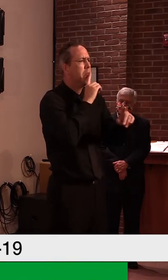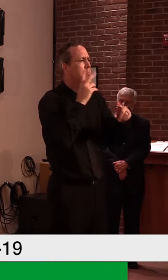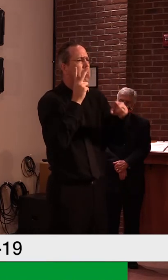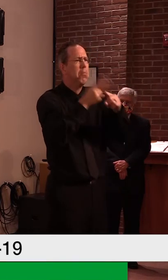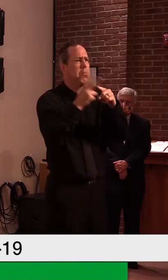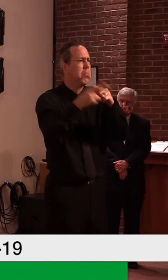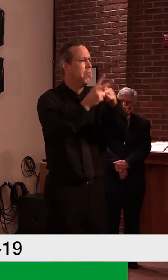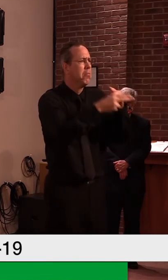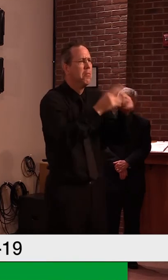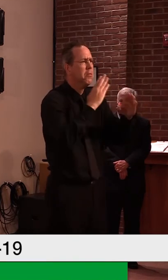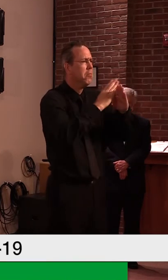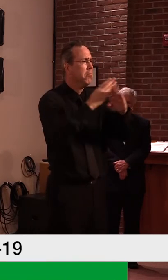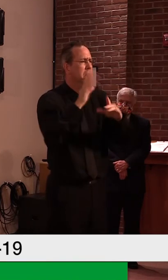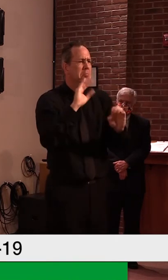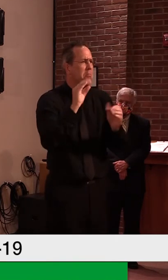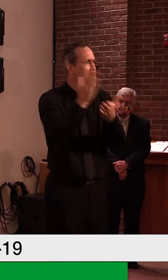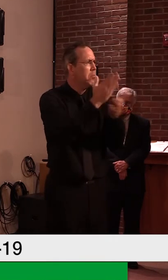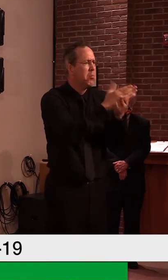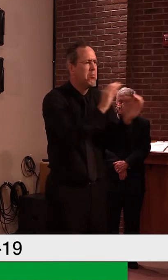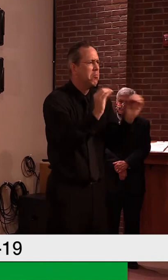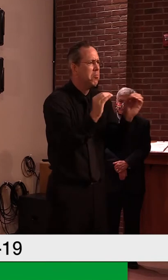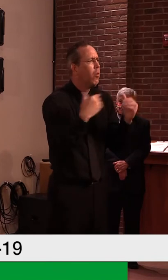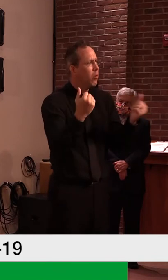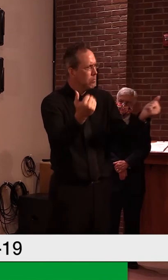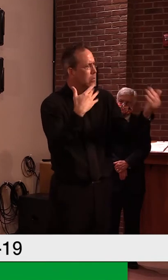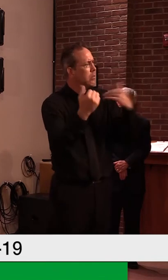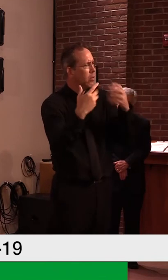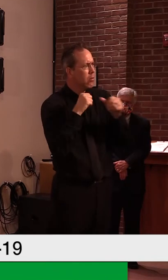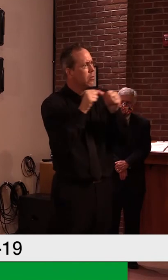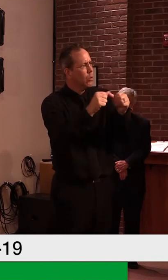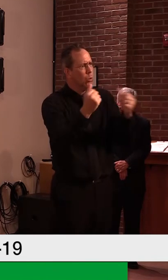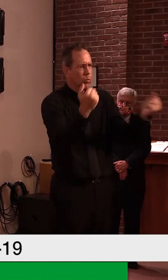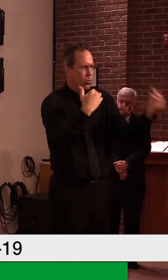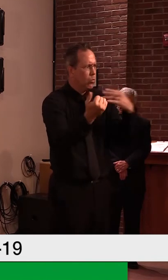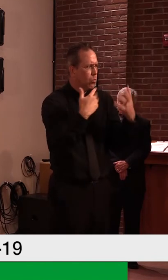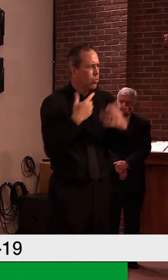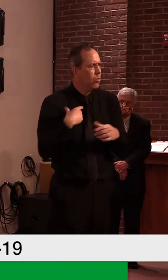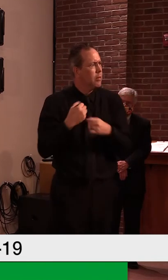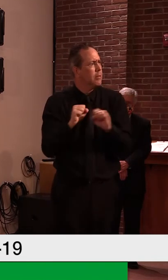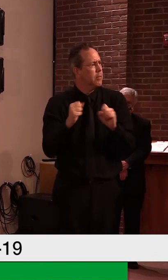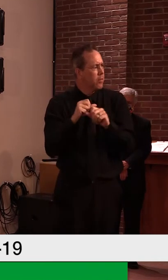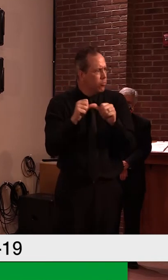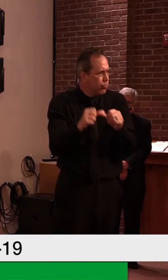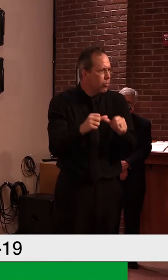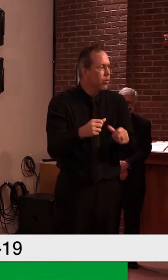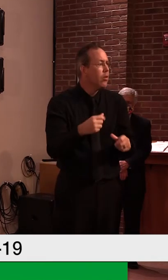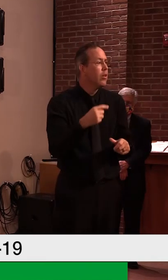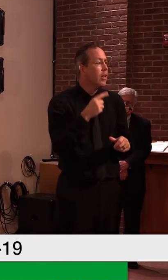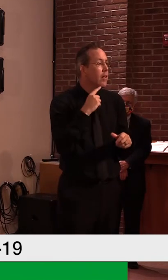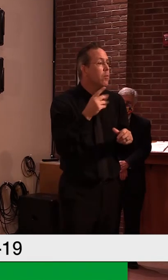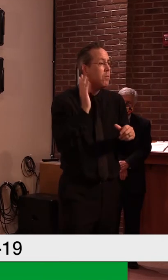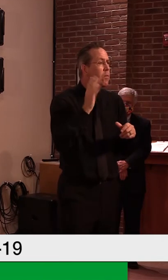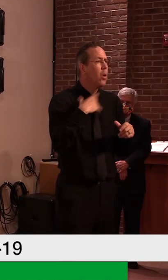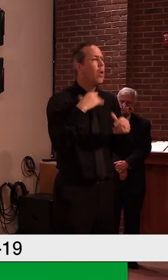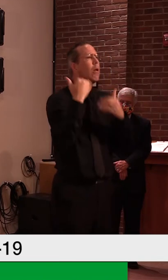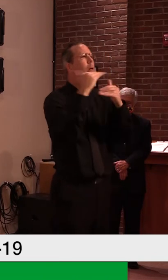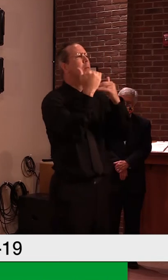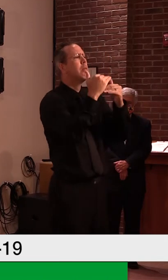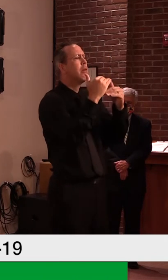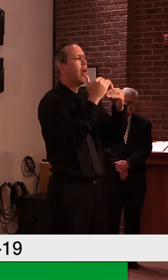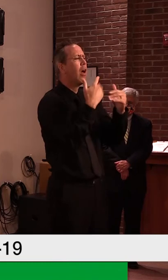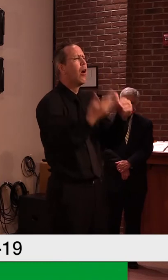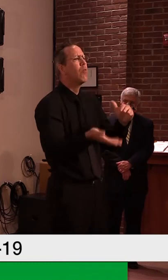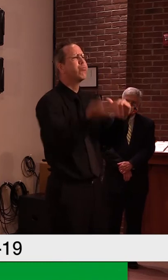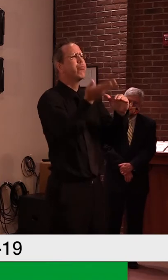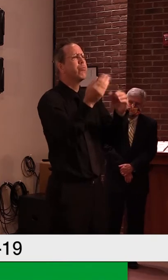we haven't seen that the supply has stayed consistent, if not building in some respects, uh, from week to week. So I'm comfortable with where